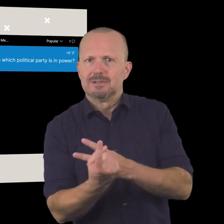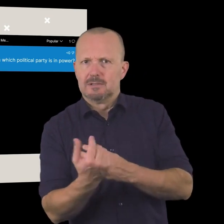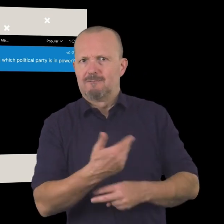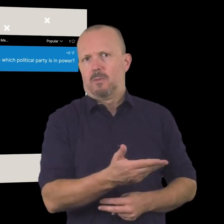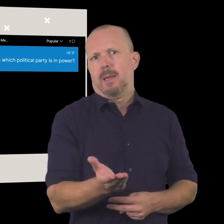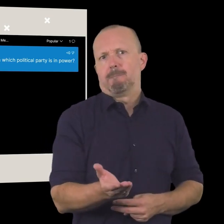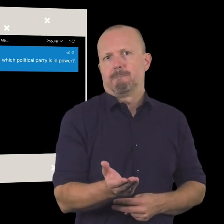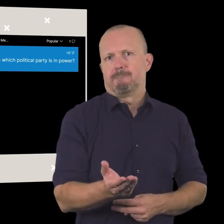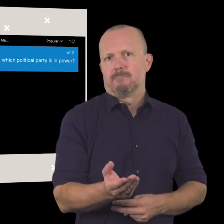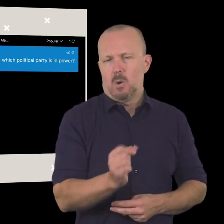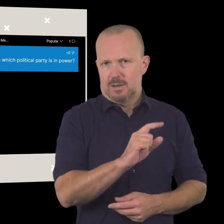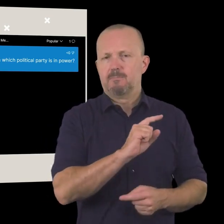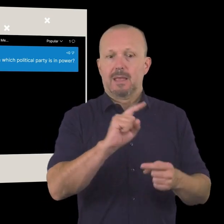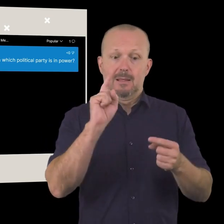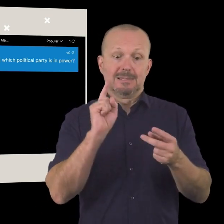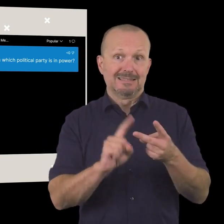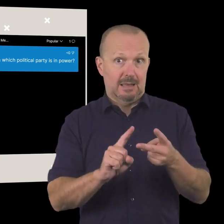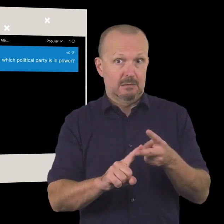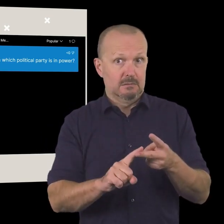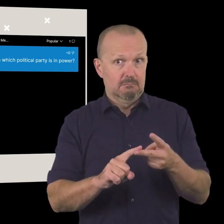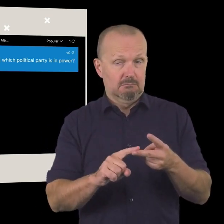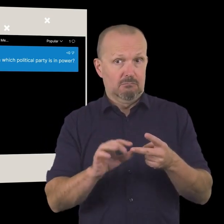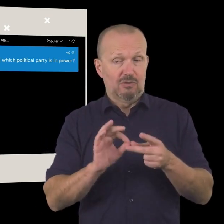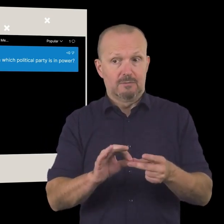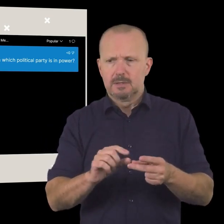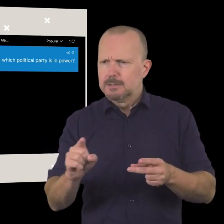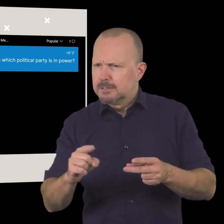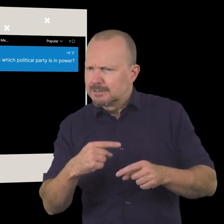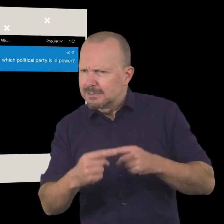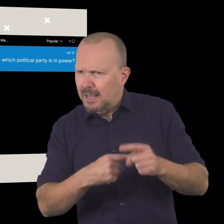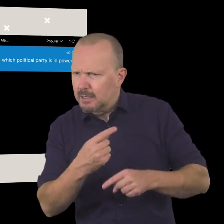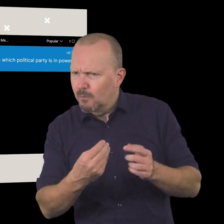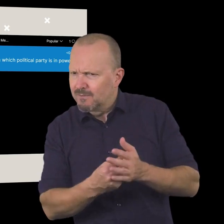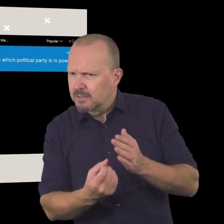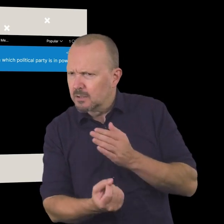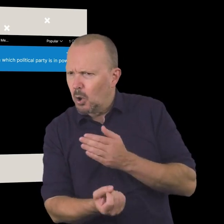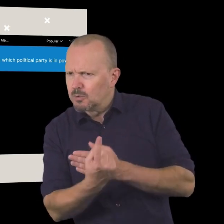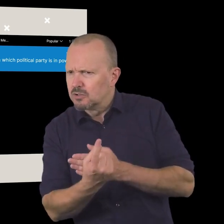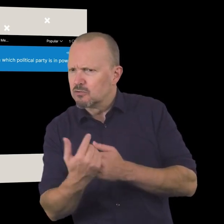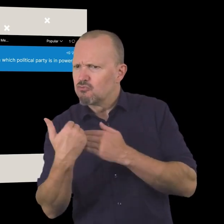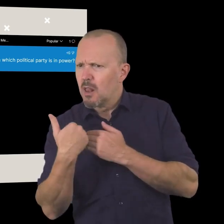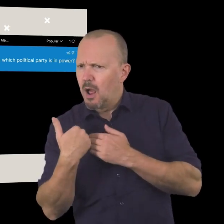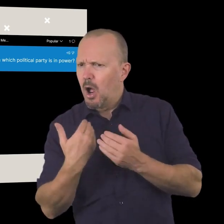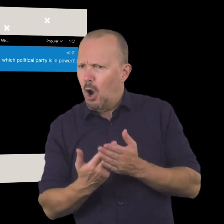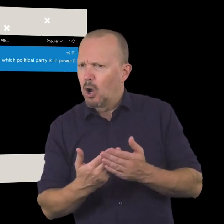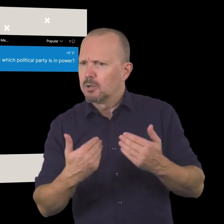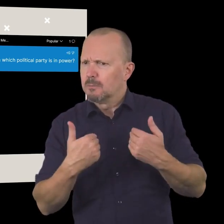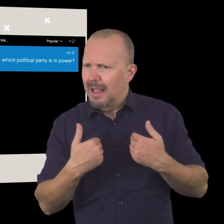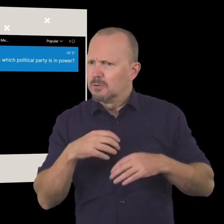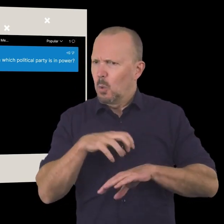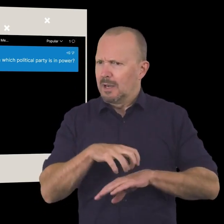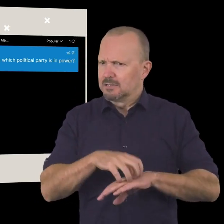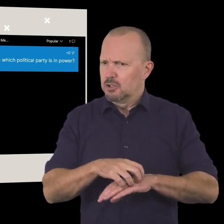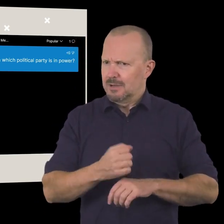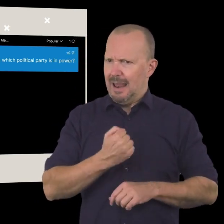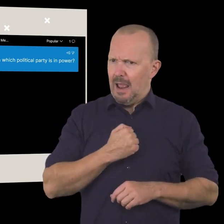and where are the opportunities within that community uh and the second piece uh sustainable funding options are very much reliant